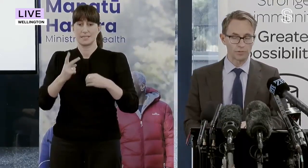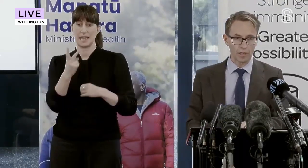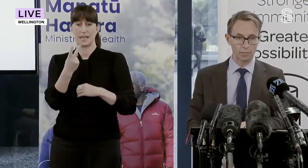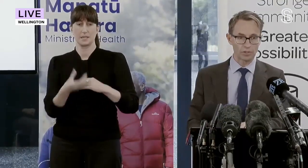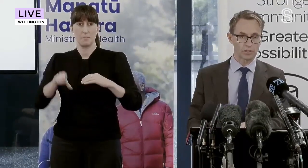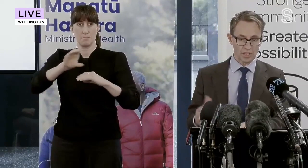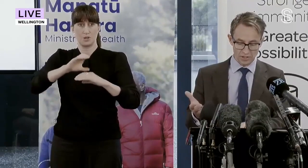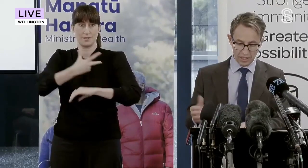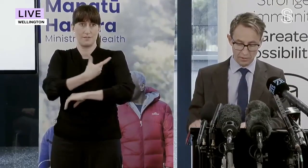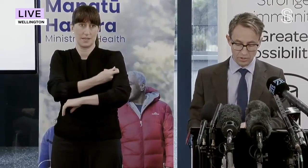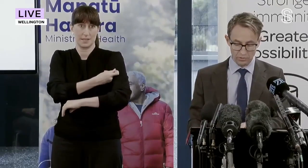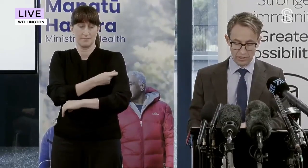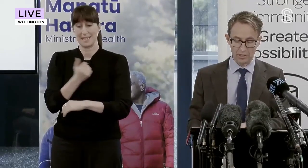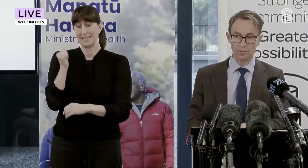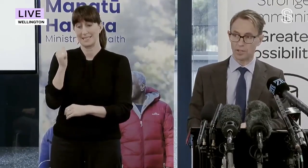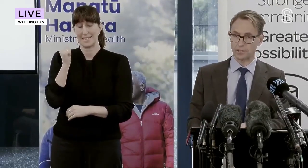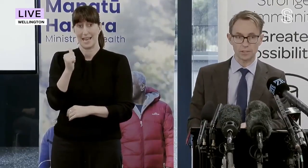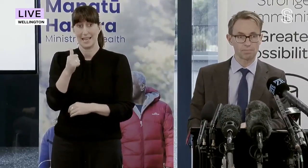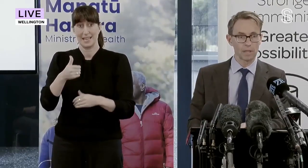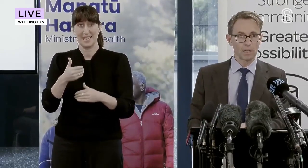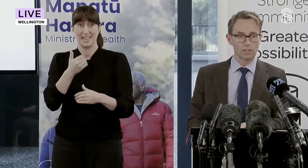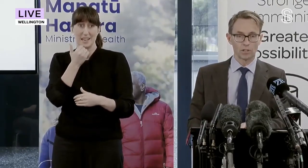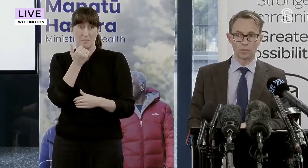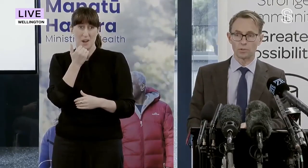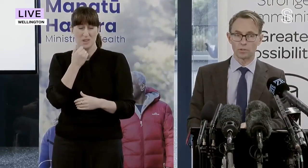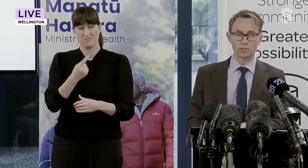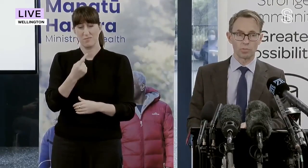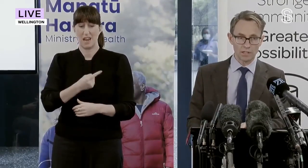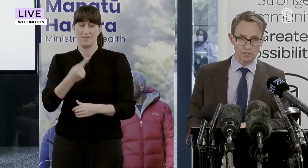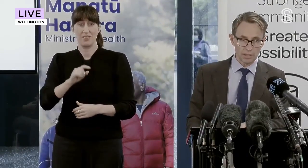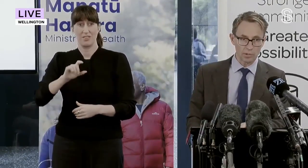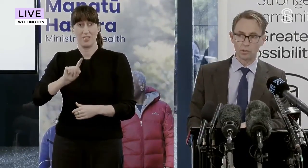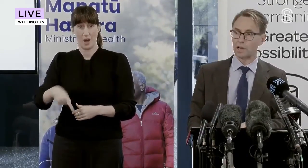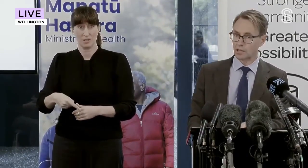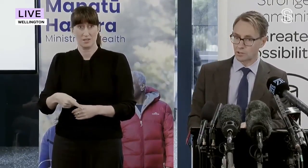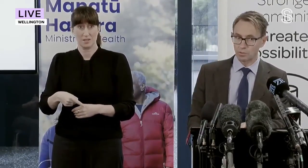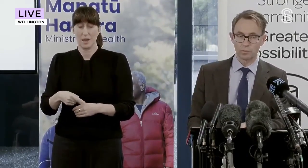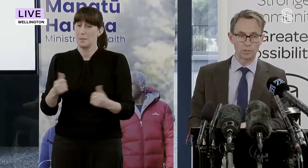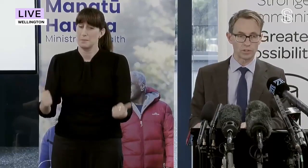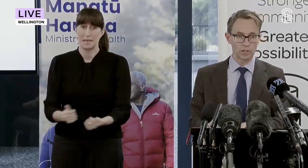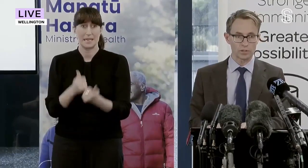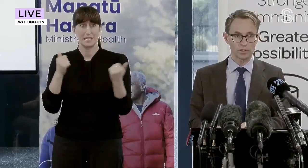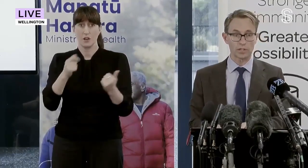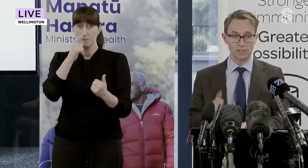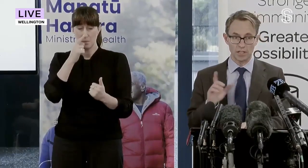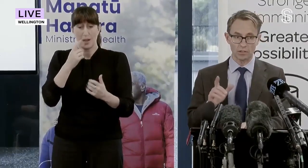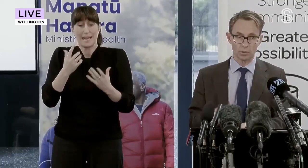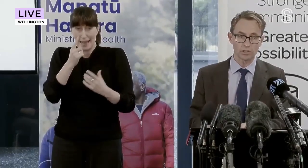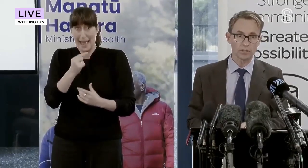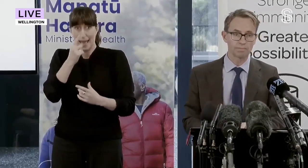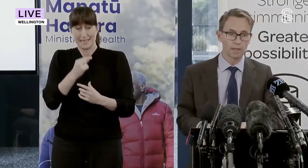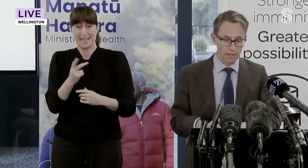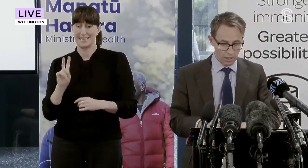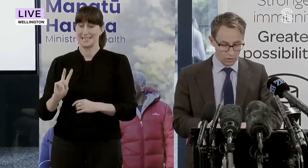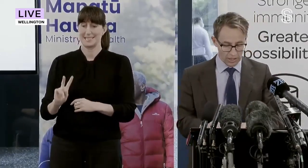number of boosters yesterday was around 11,000. So, there are still plenty of people who are eligible for booster doses, that second